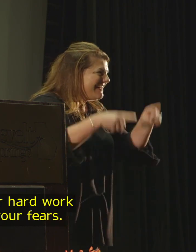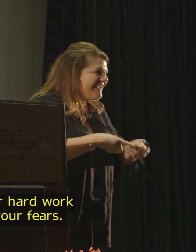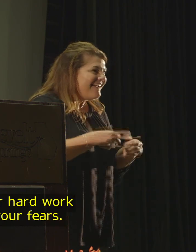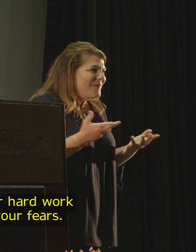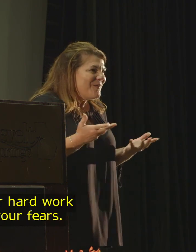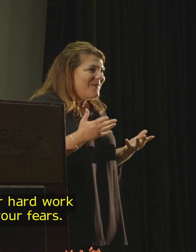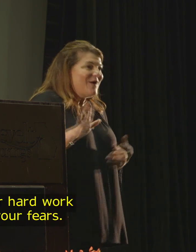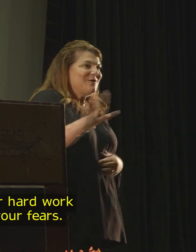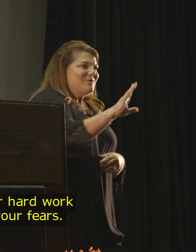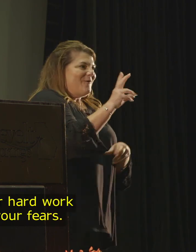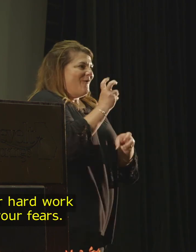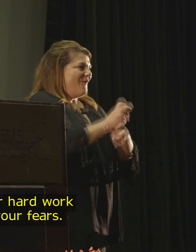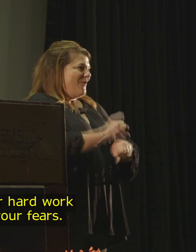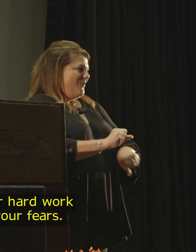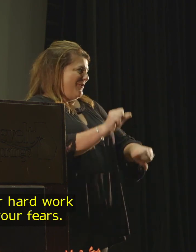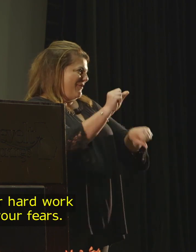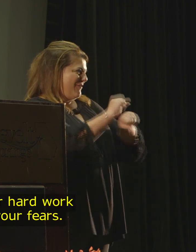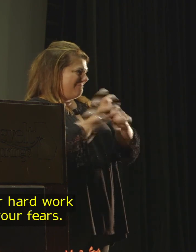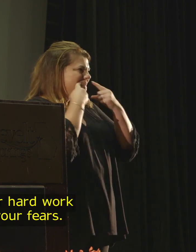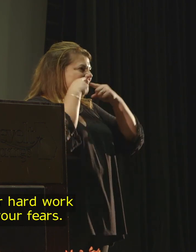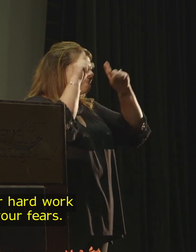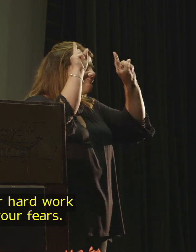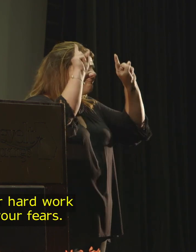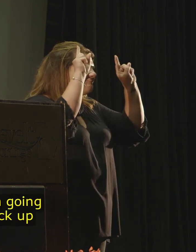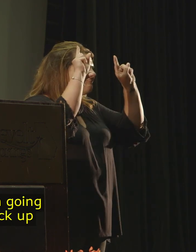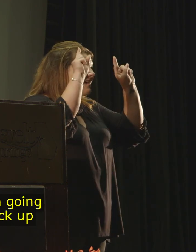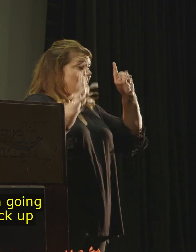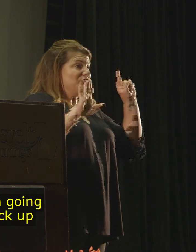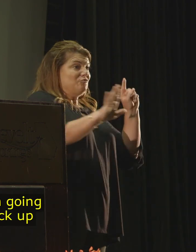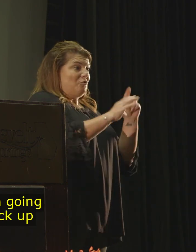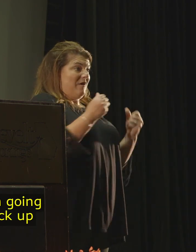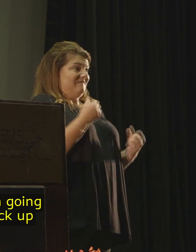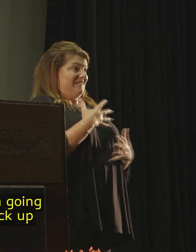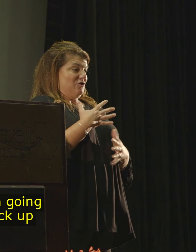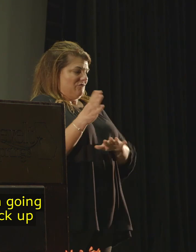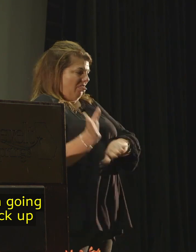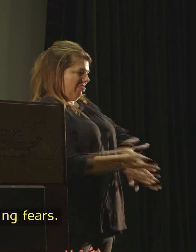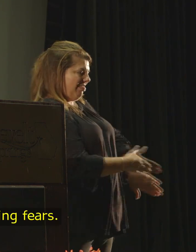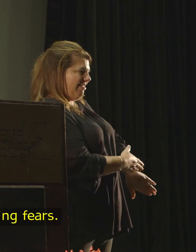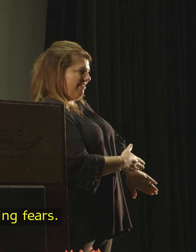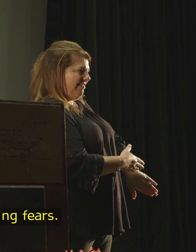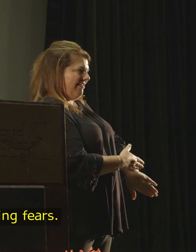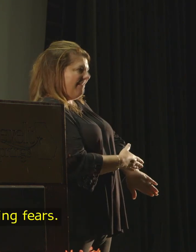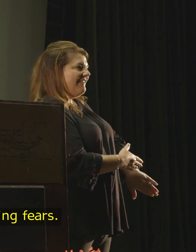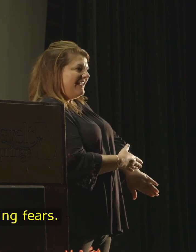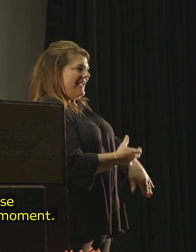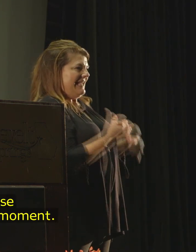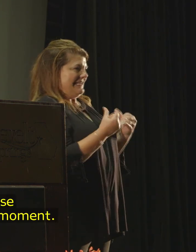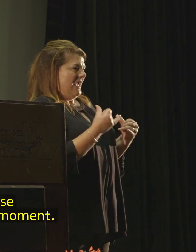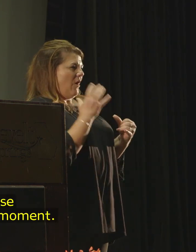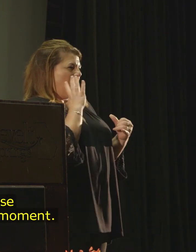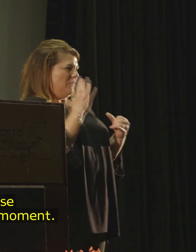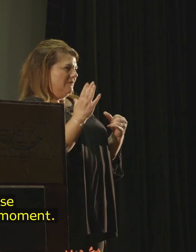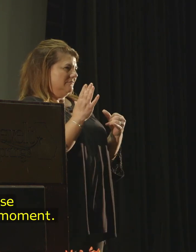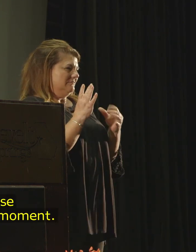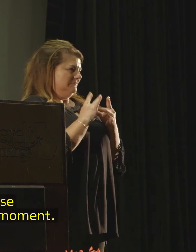is through your hard work and overcoming your fears. And now I'm going to circle back up about overcoming fears.